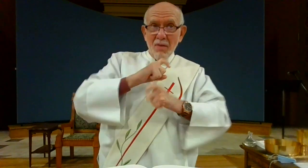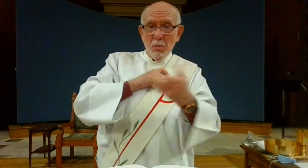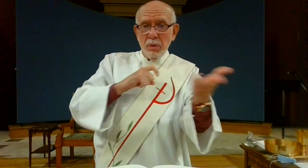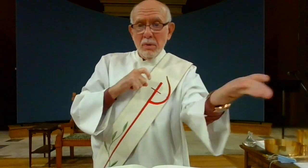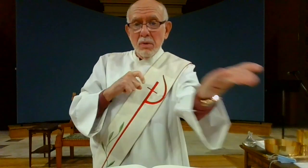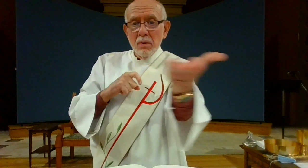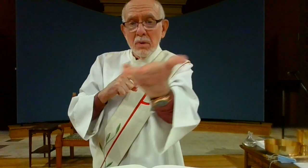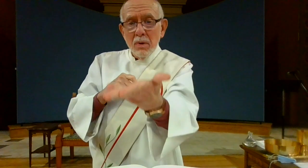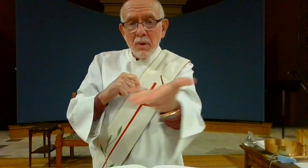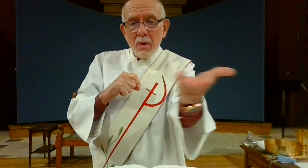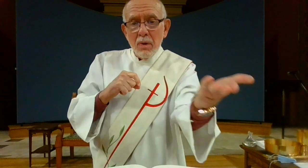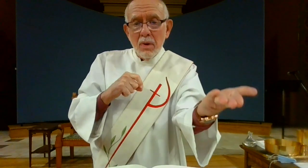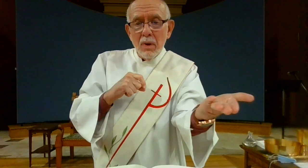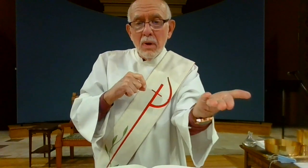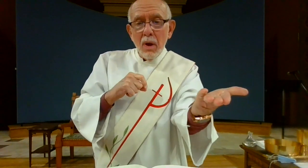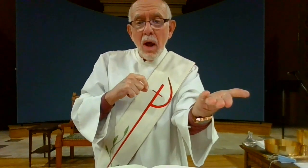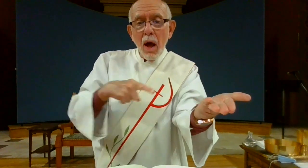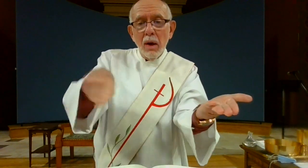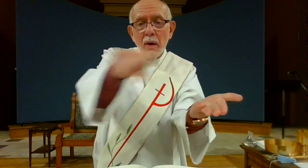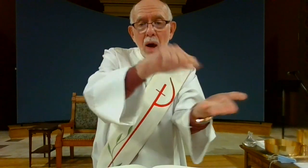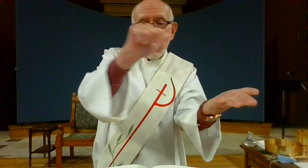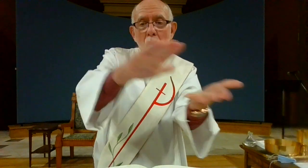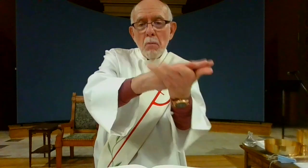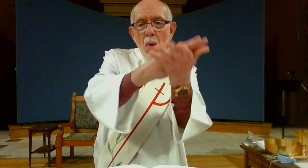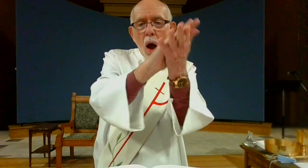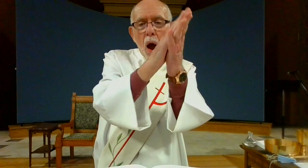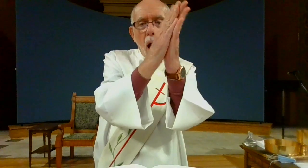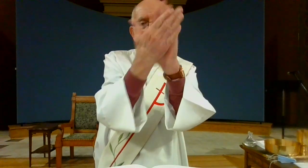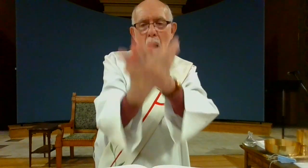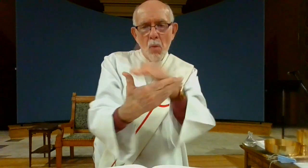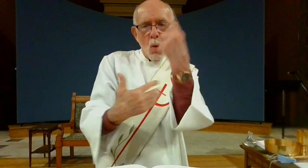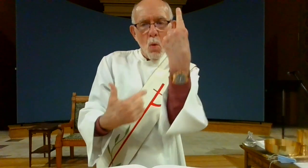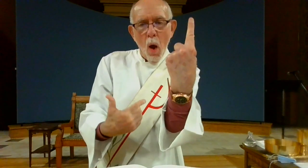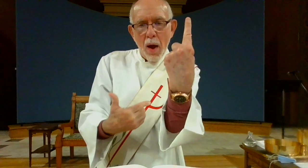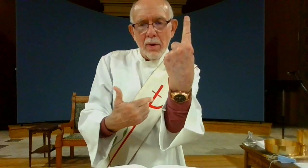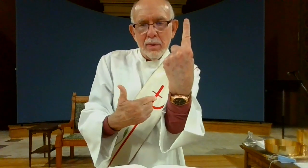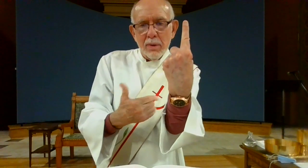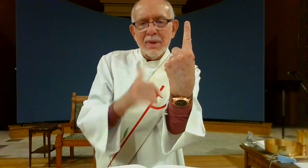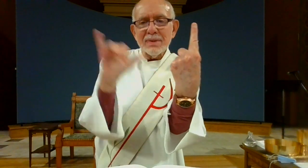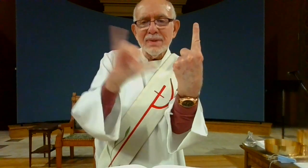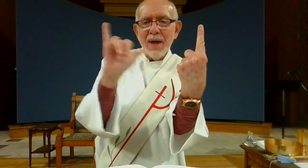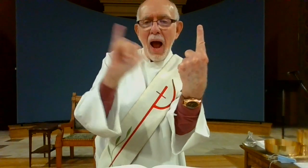me so that they may be one just as we are one